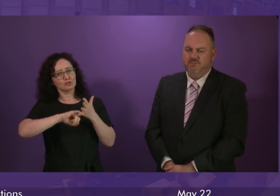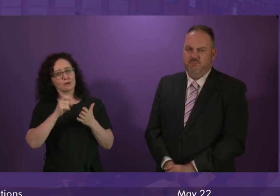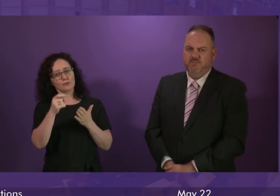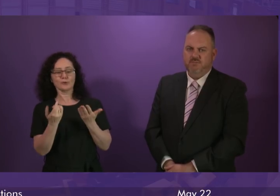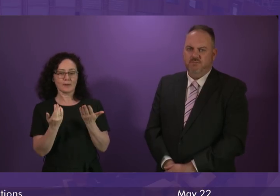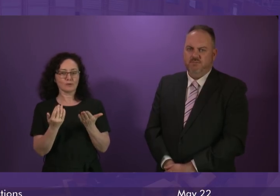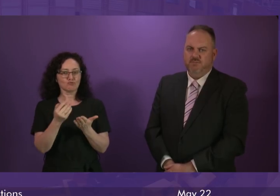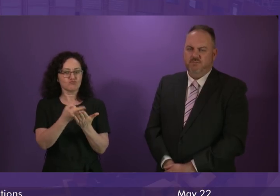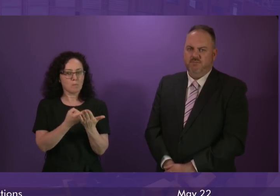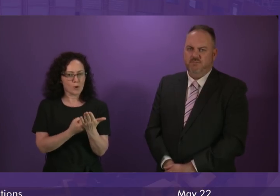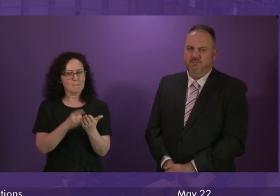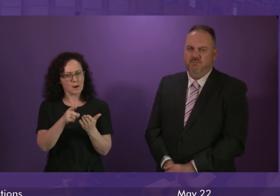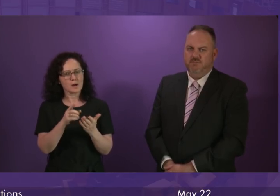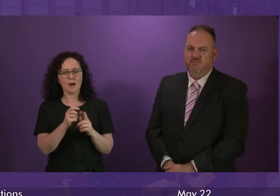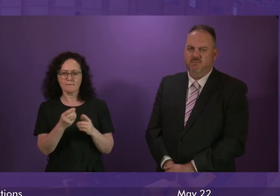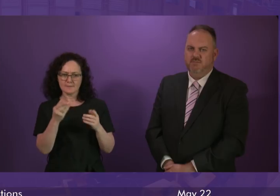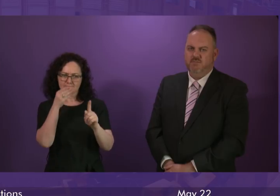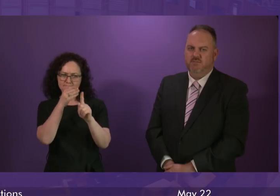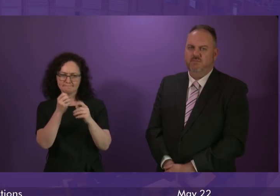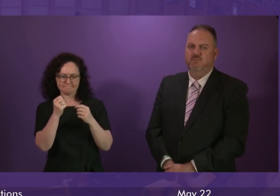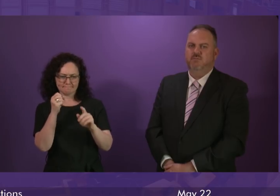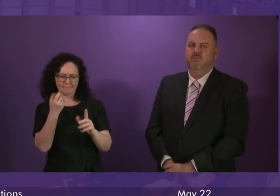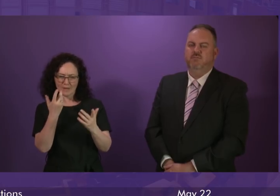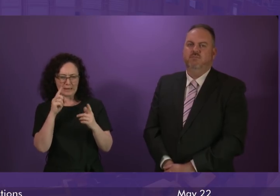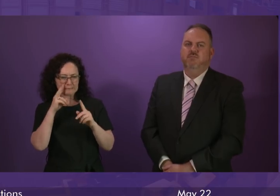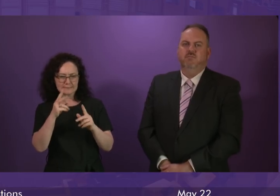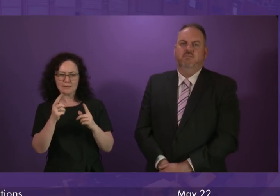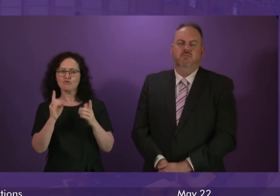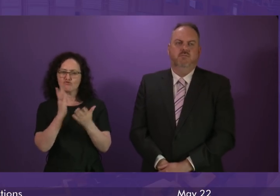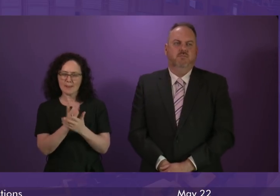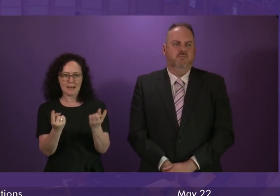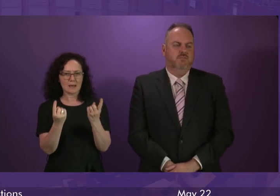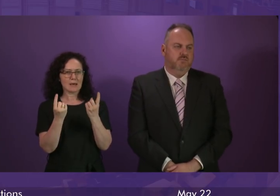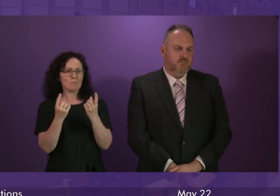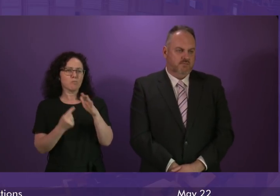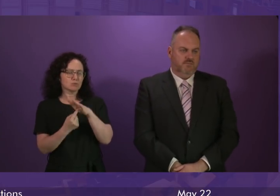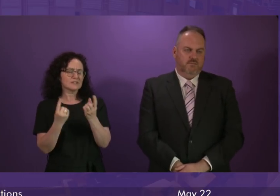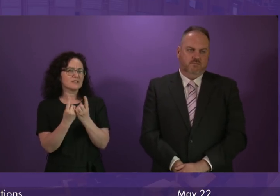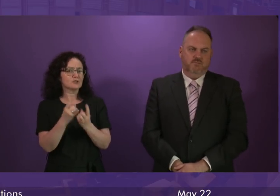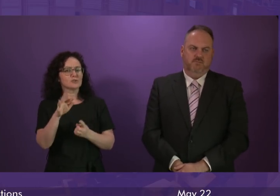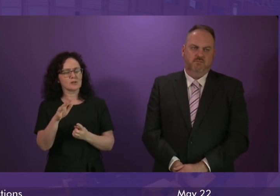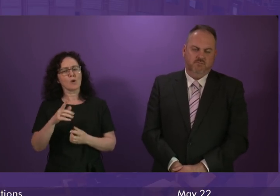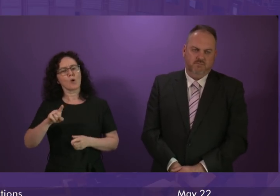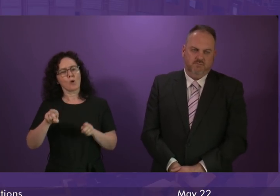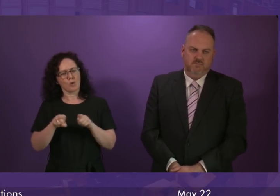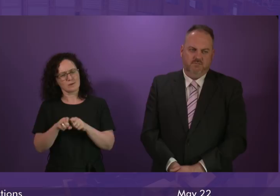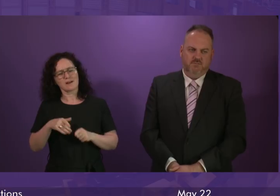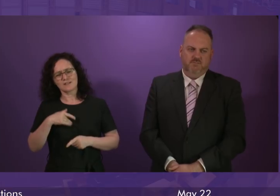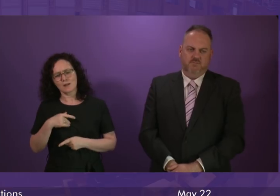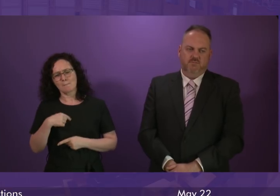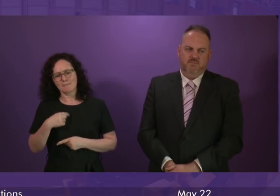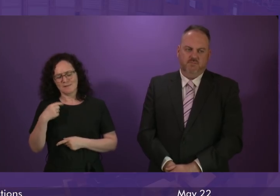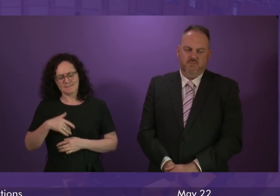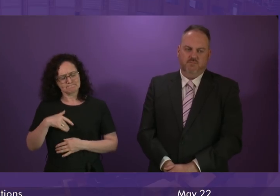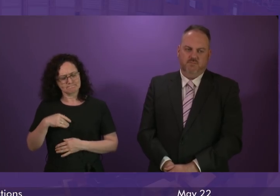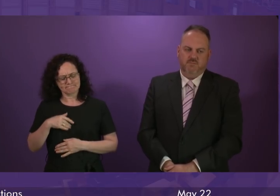interim report, but it highlights a number of areas where there are clearly issues that must be addressed, and my thoughts, too, are with all of the families that have been